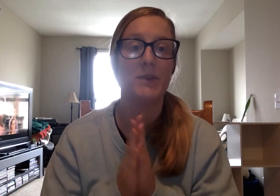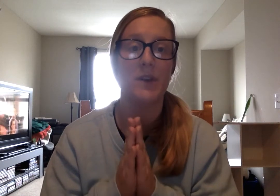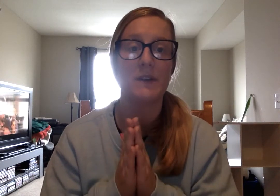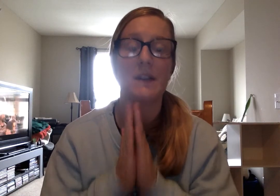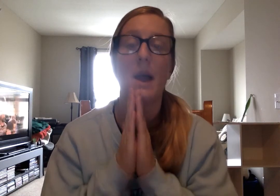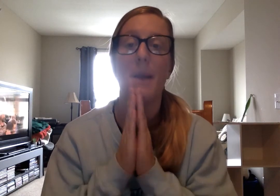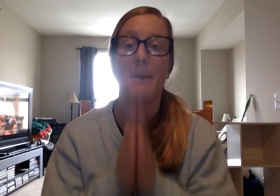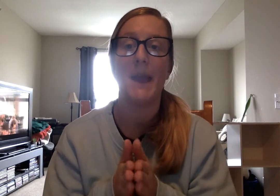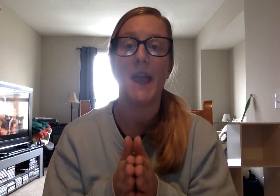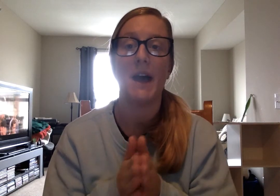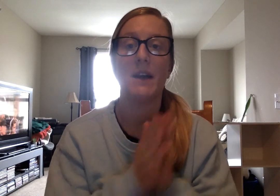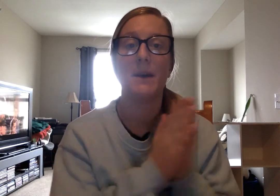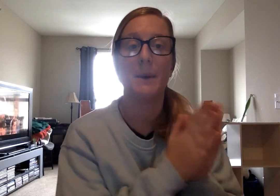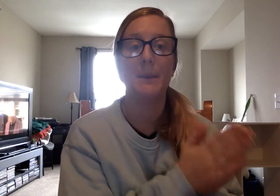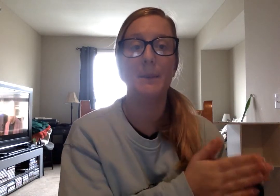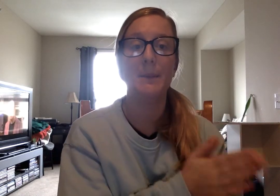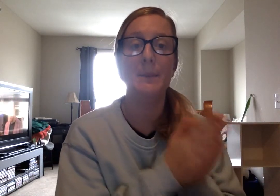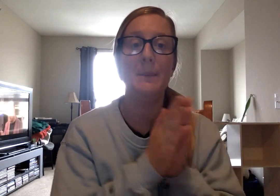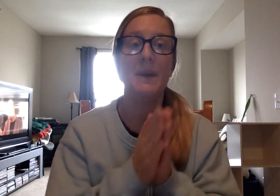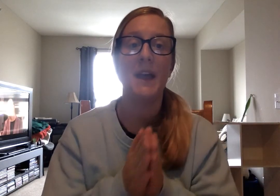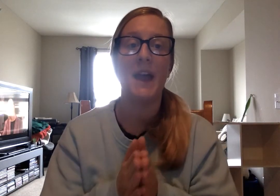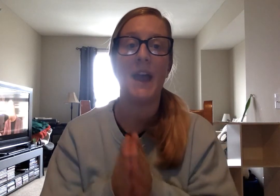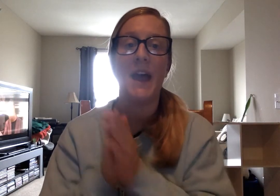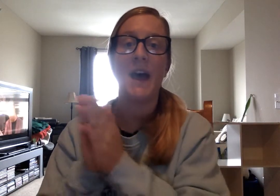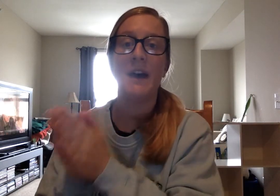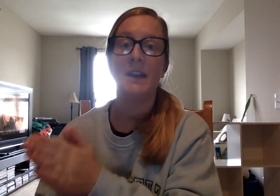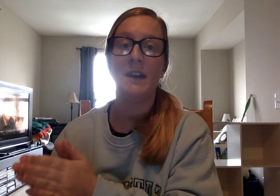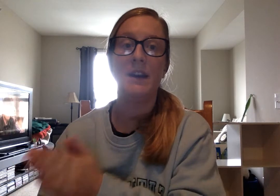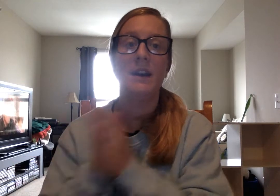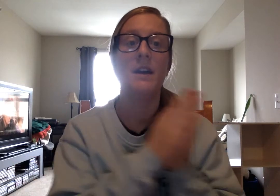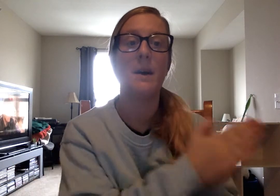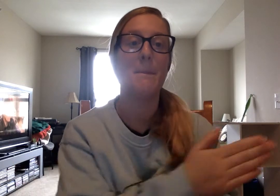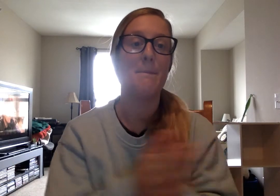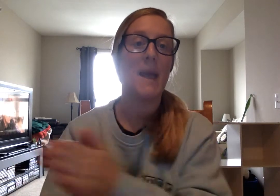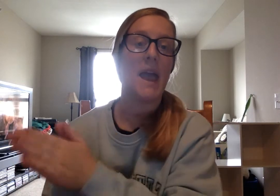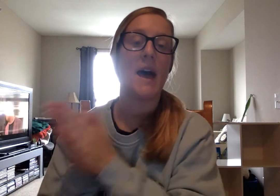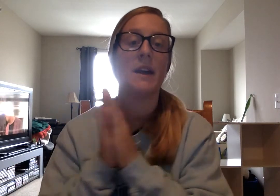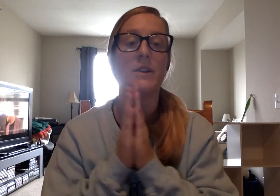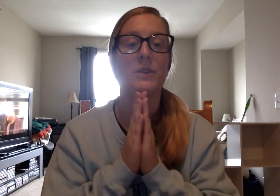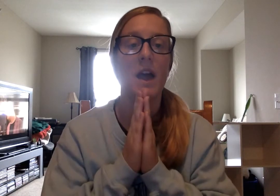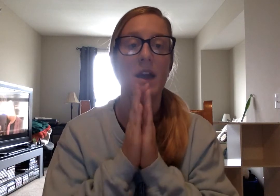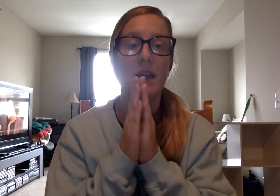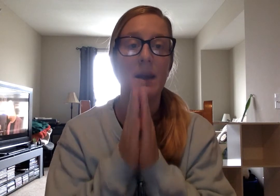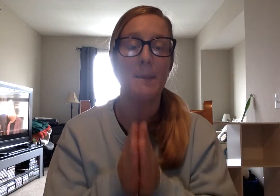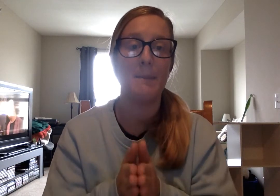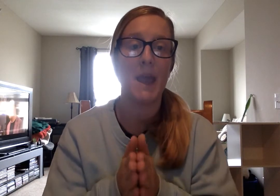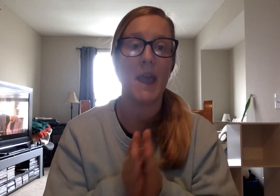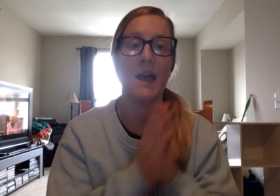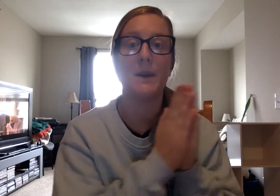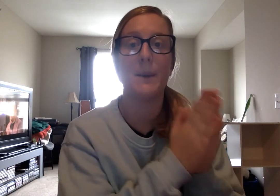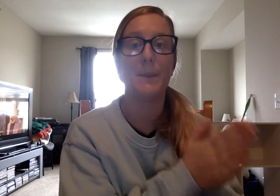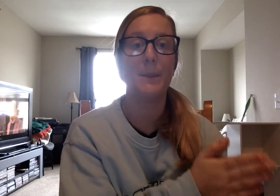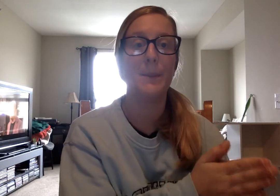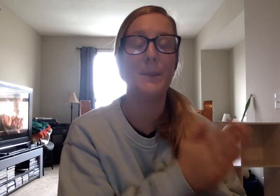first. Man. M-A-N. Man. Ready? Man. M